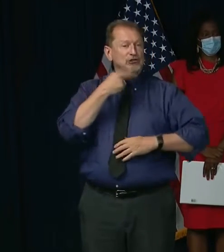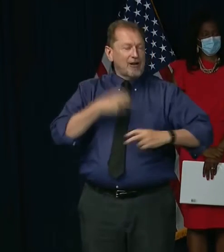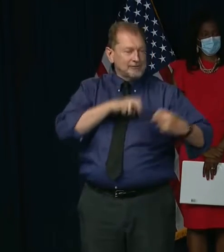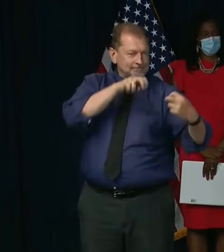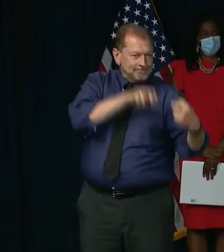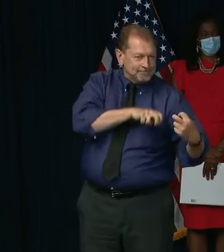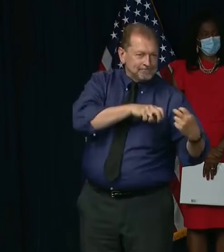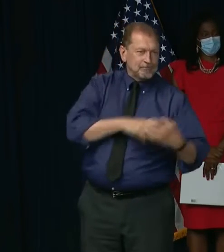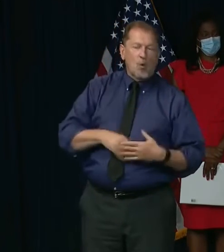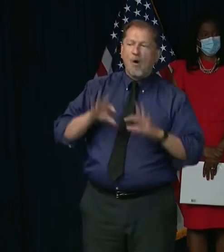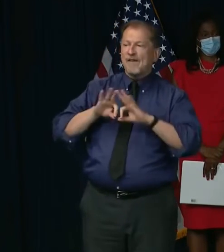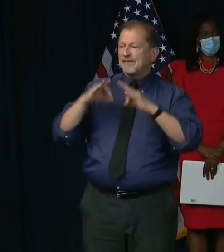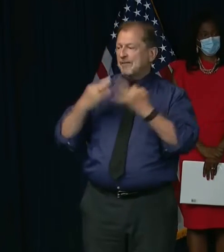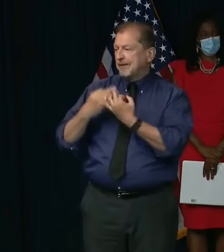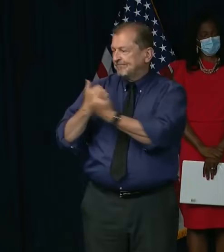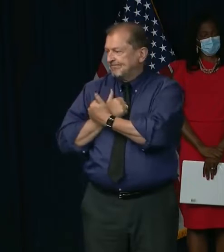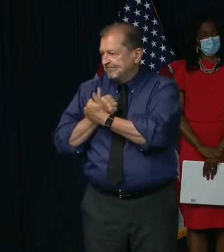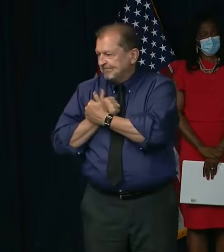hug our families.